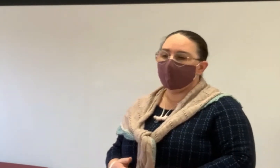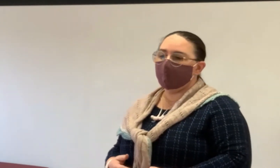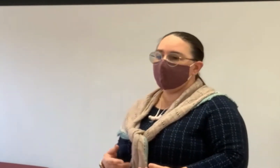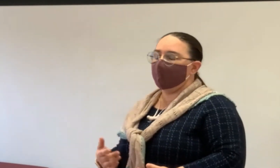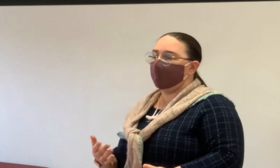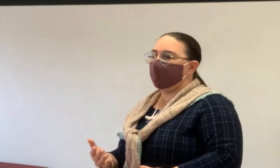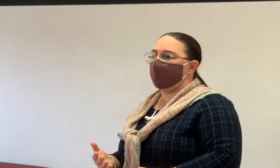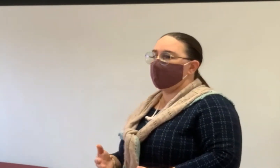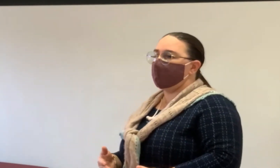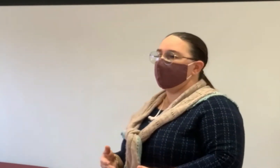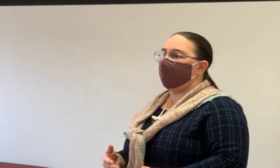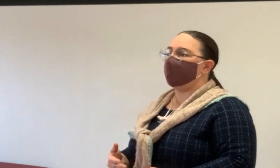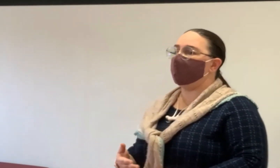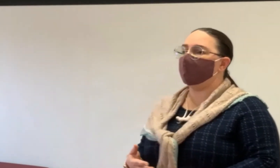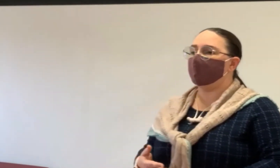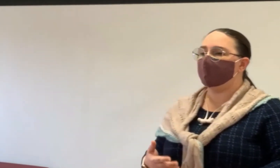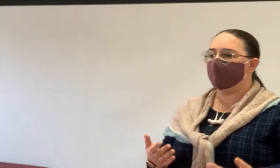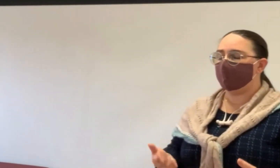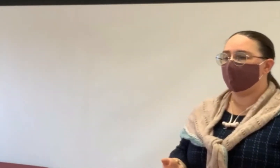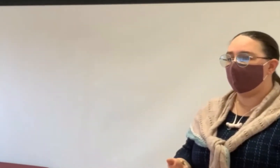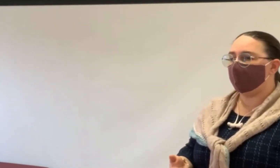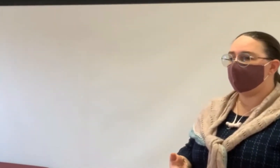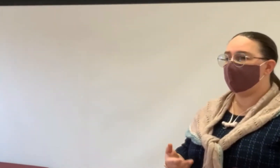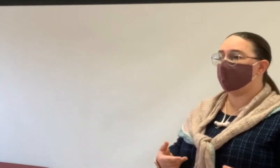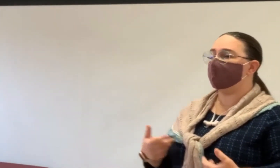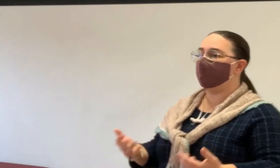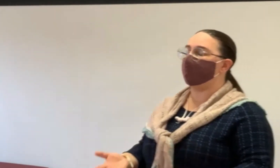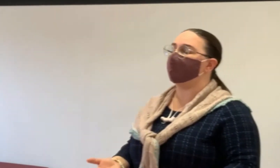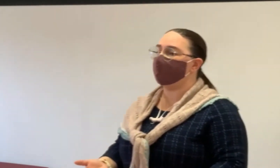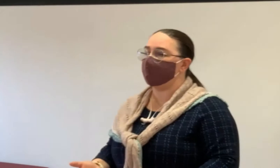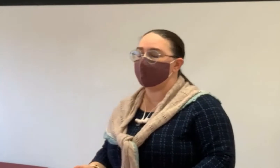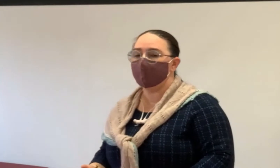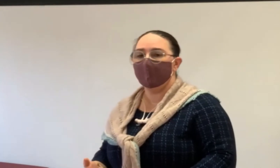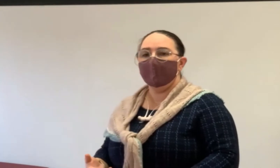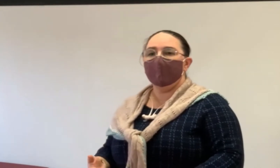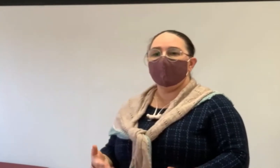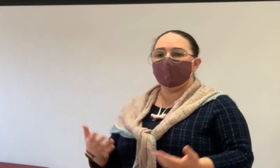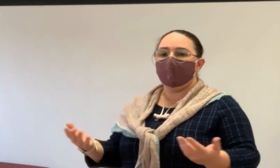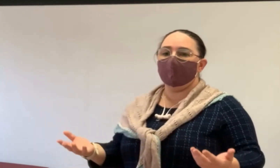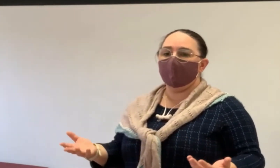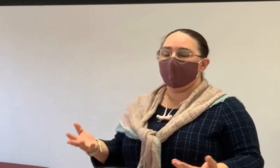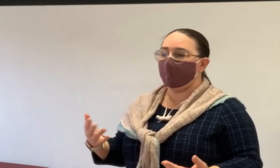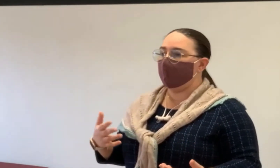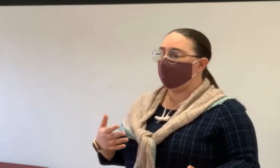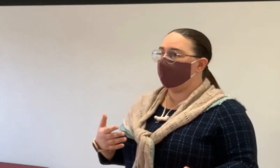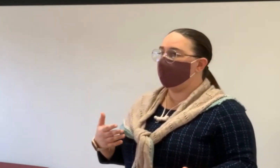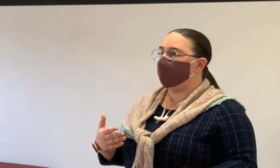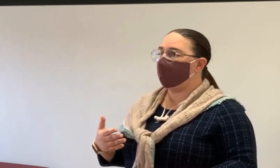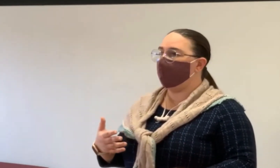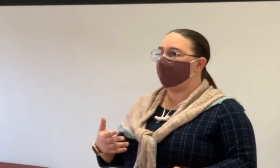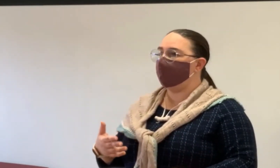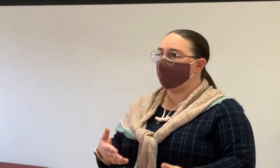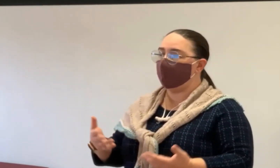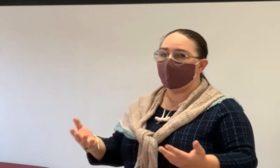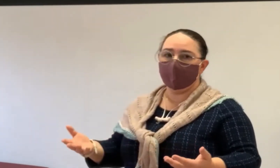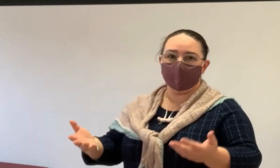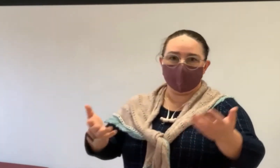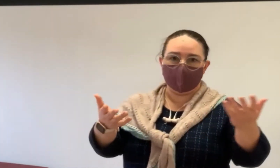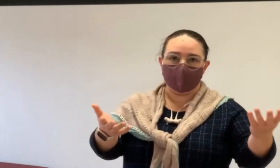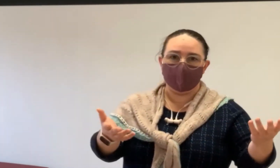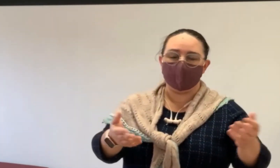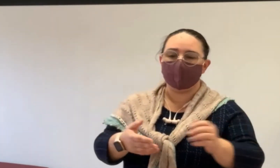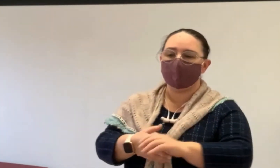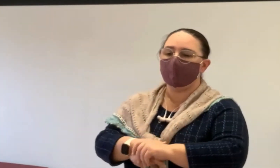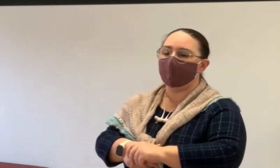So these are some of the things that we teach to other realtors. But today we want to help help you